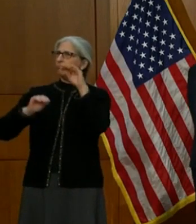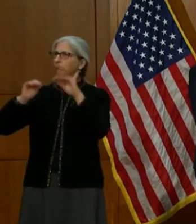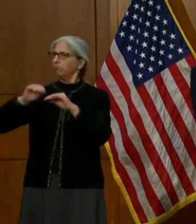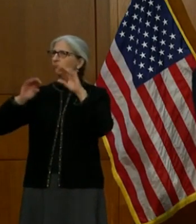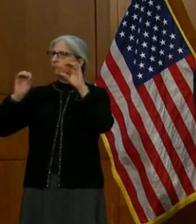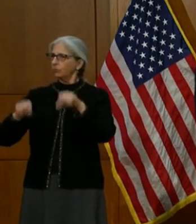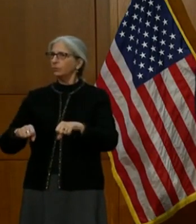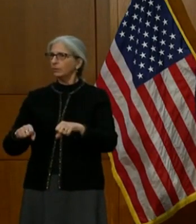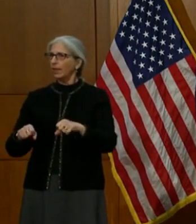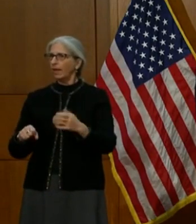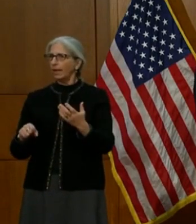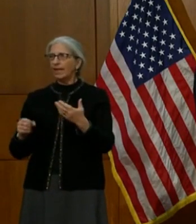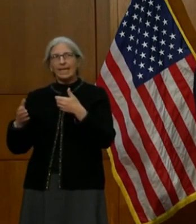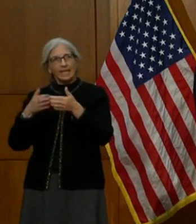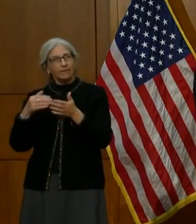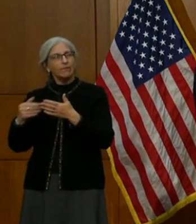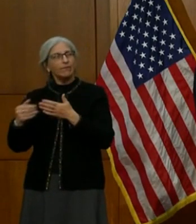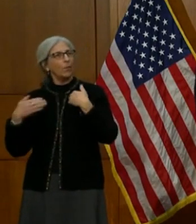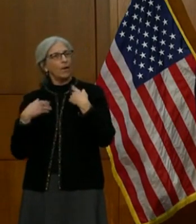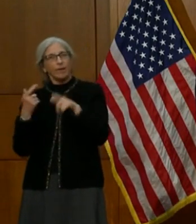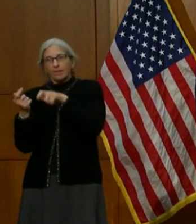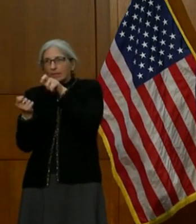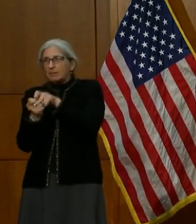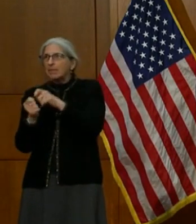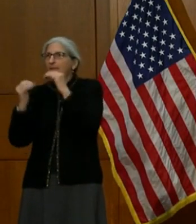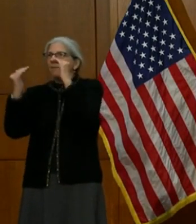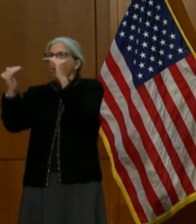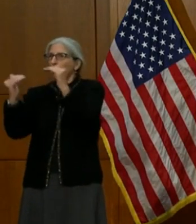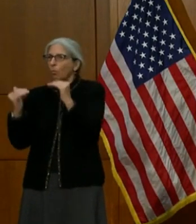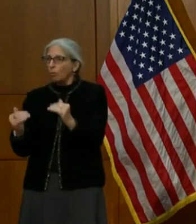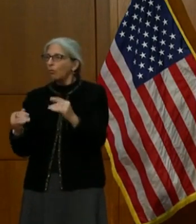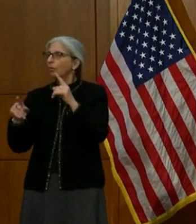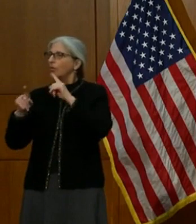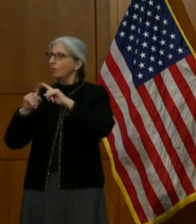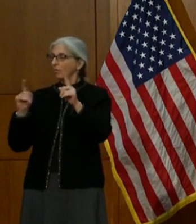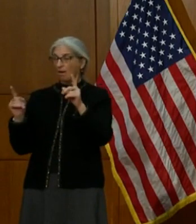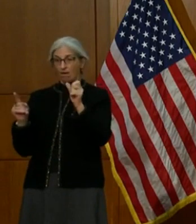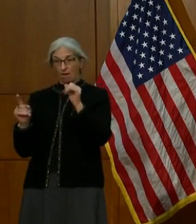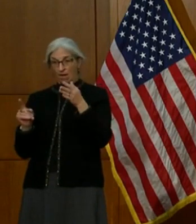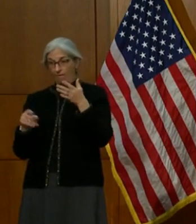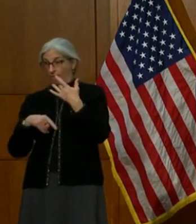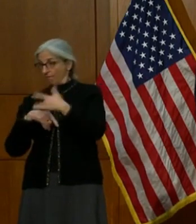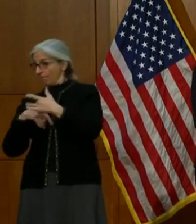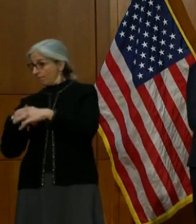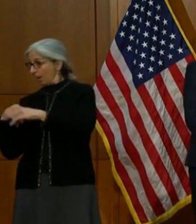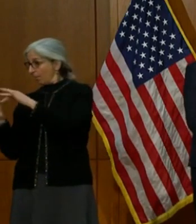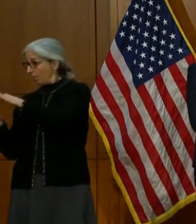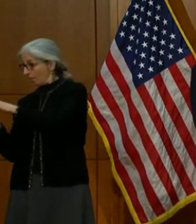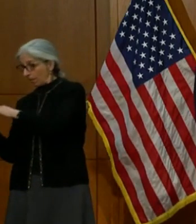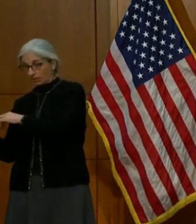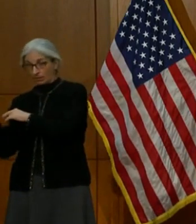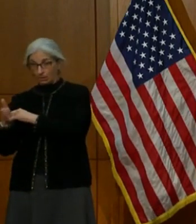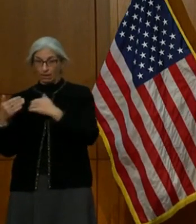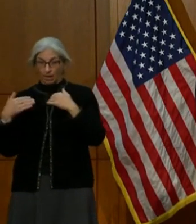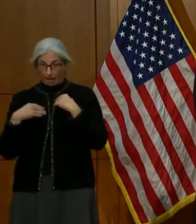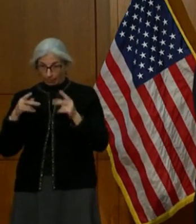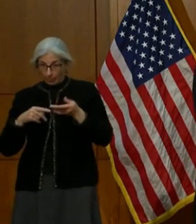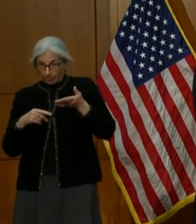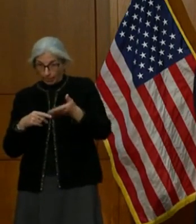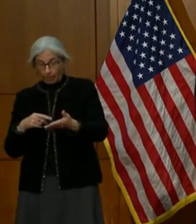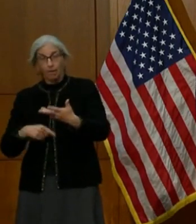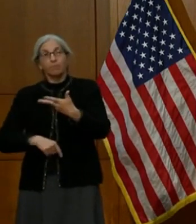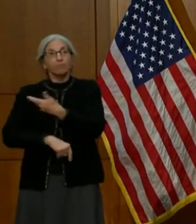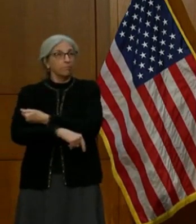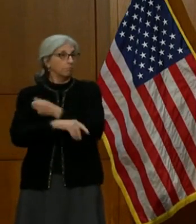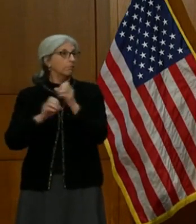the vaccinators, and that's an important point to get across. So we want them to follow the prioritization, but